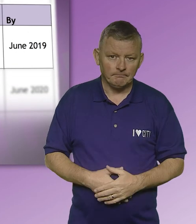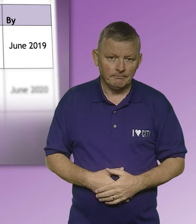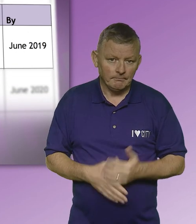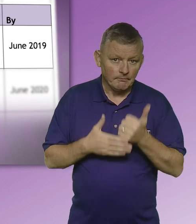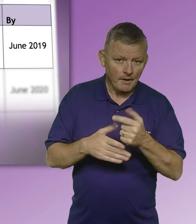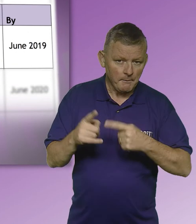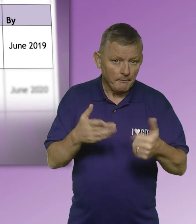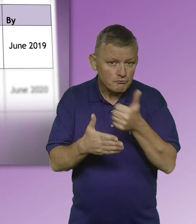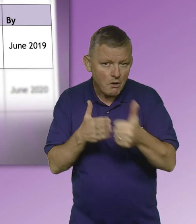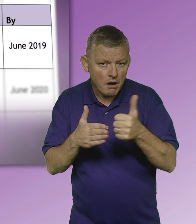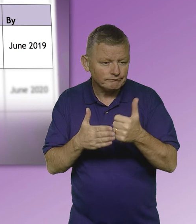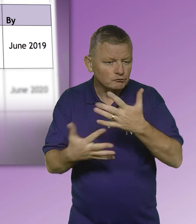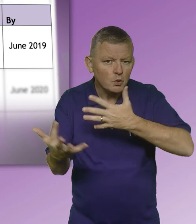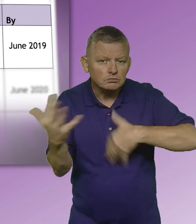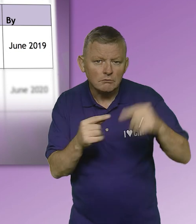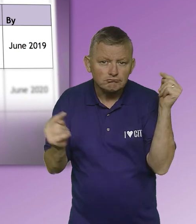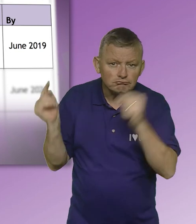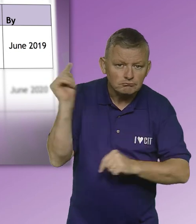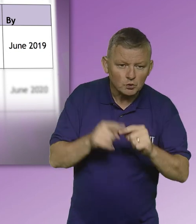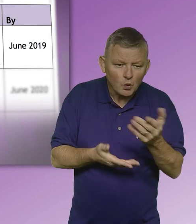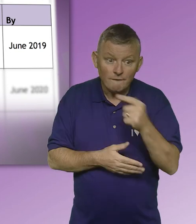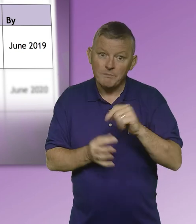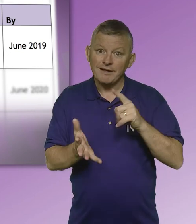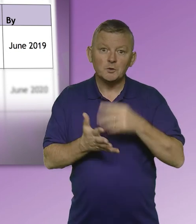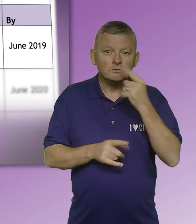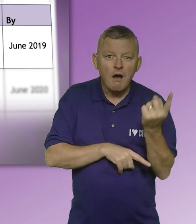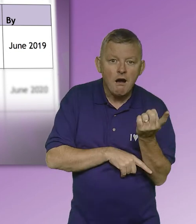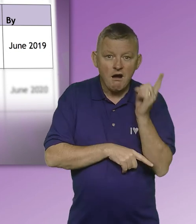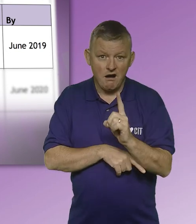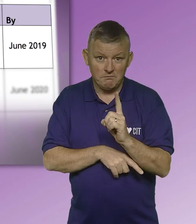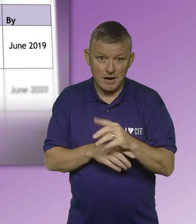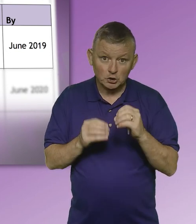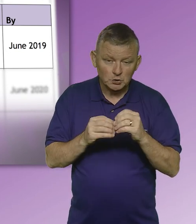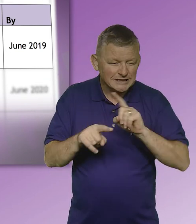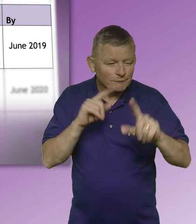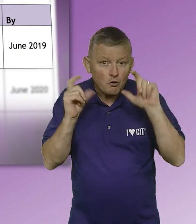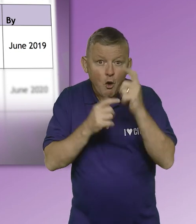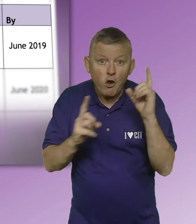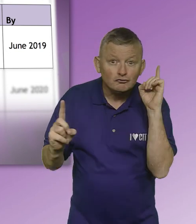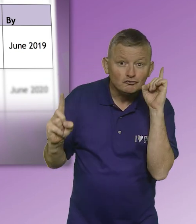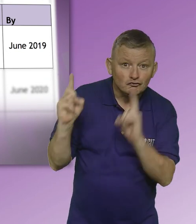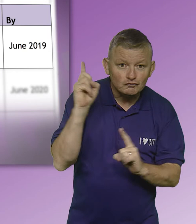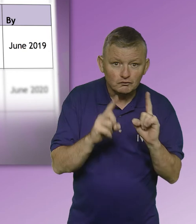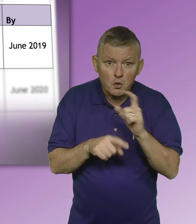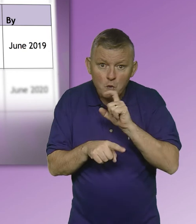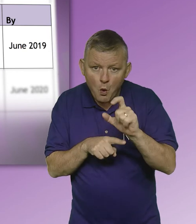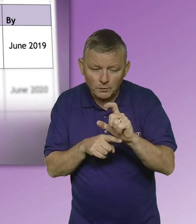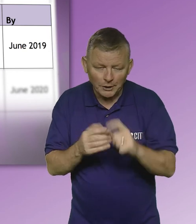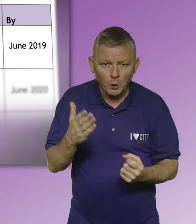Help to facilitate a regular social meeting or gathering for BSL users so that students from different college courses have an